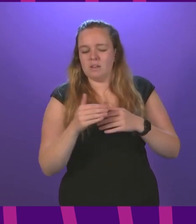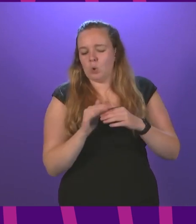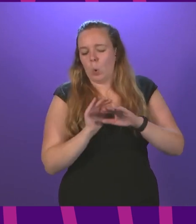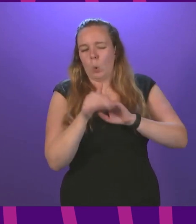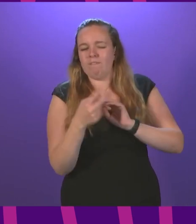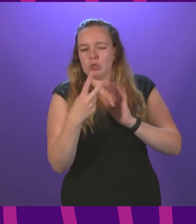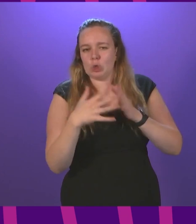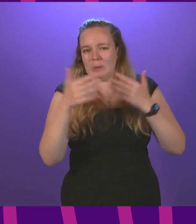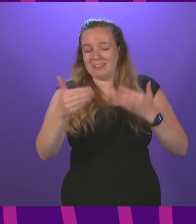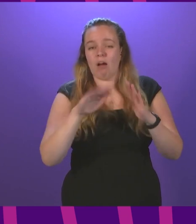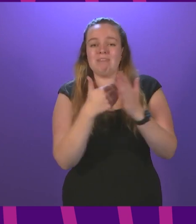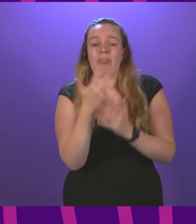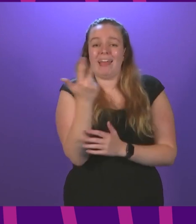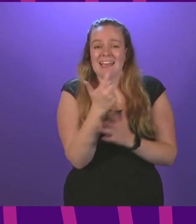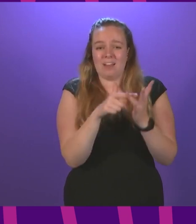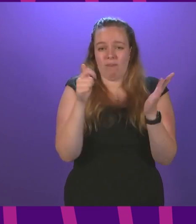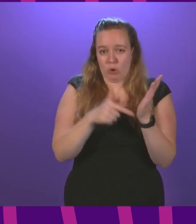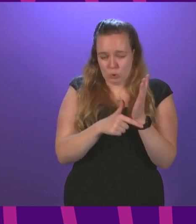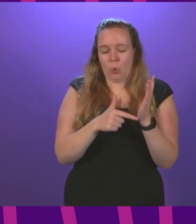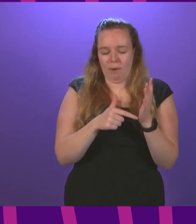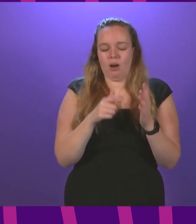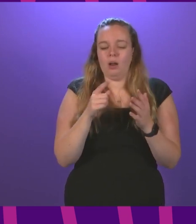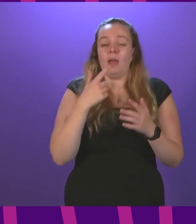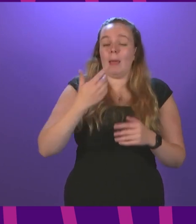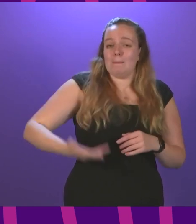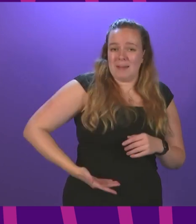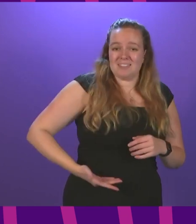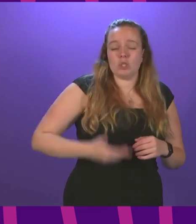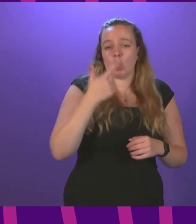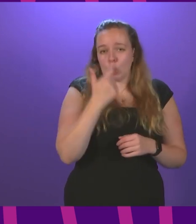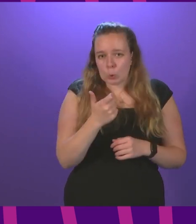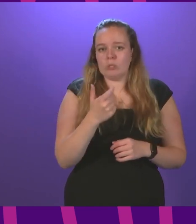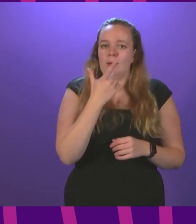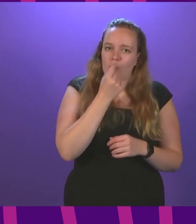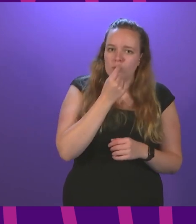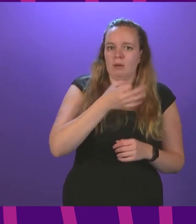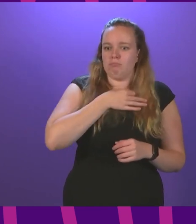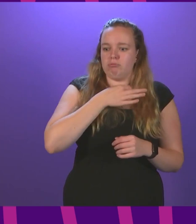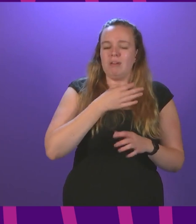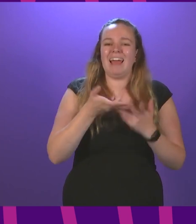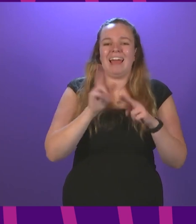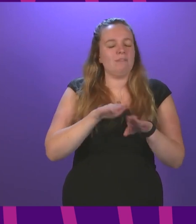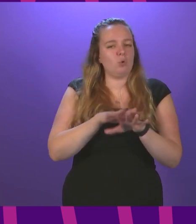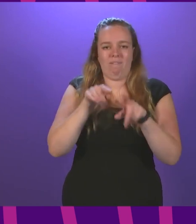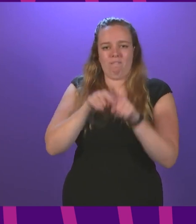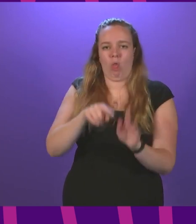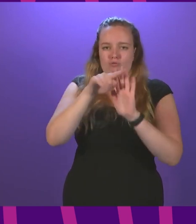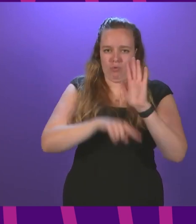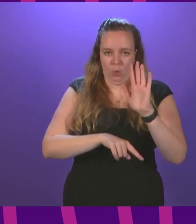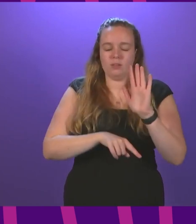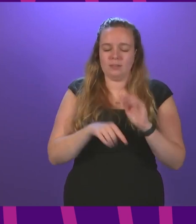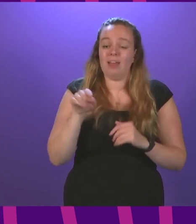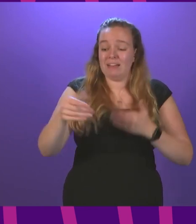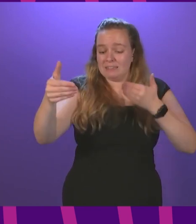two weeks until the 18th of October before any business could face enforcement action for non-compliance. This period,